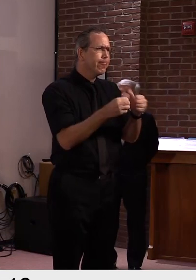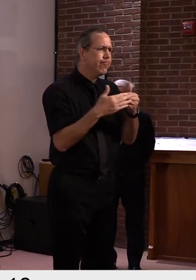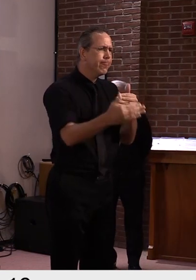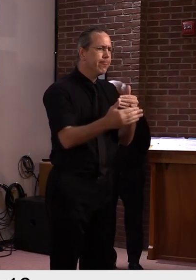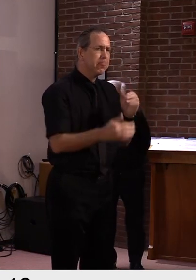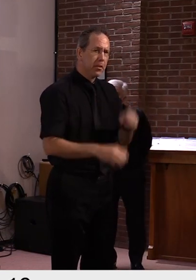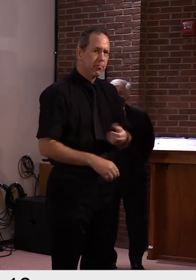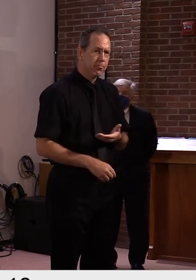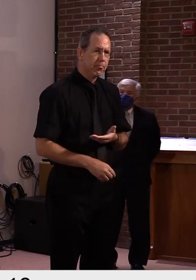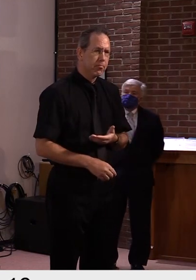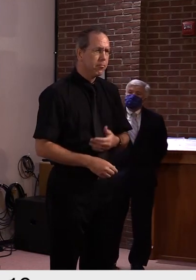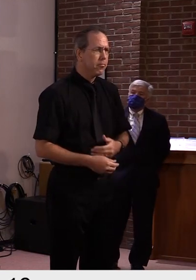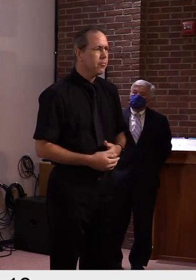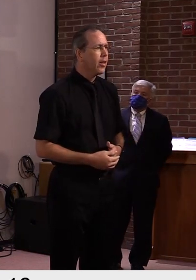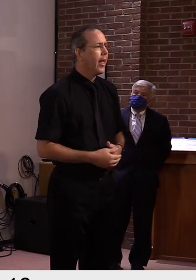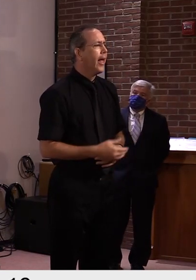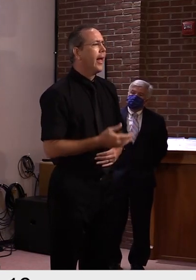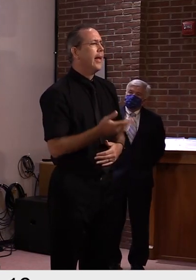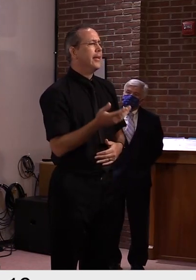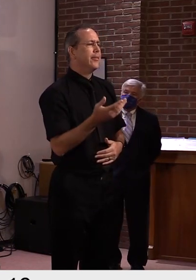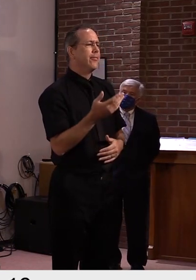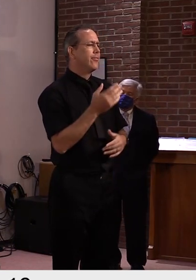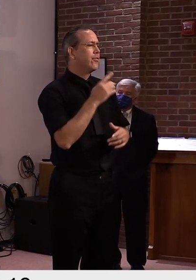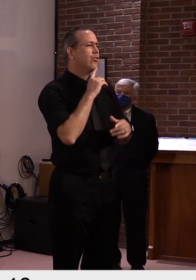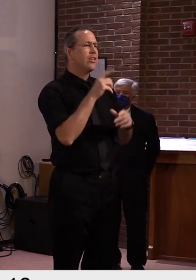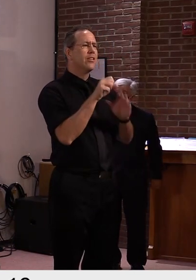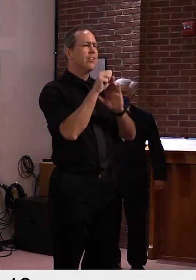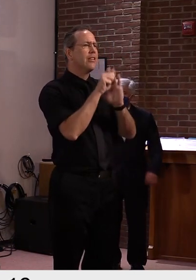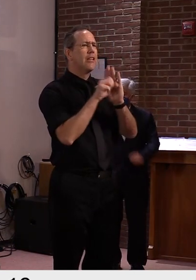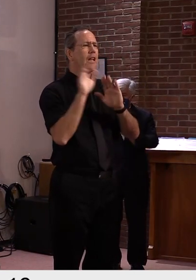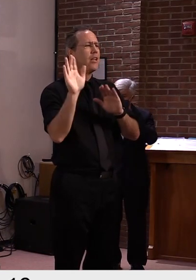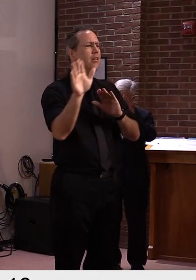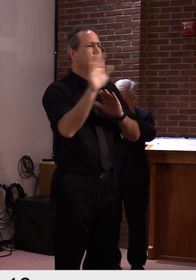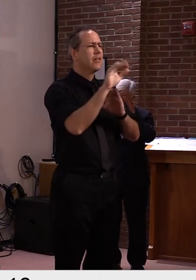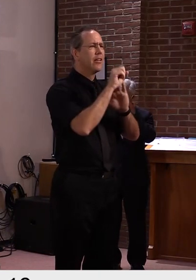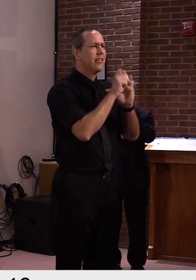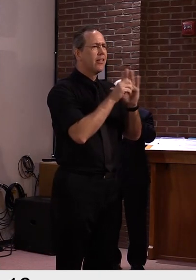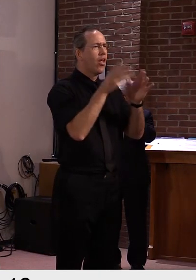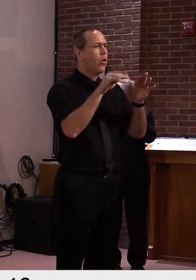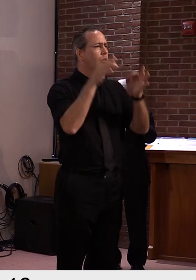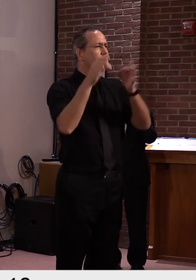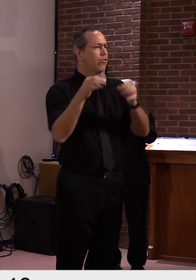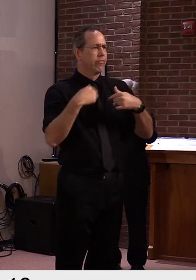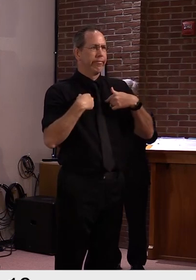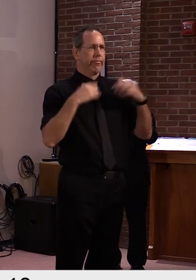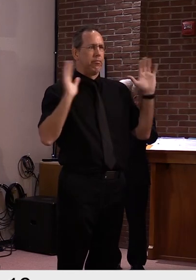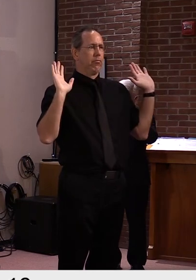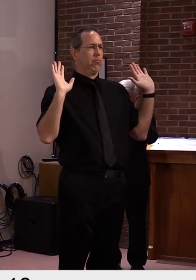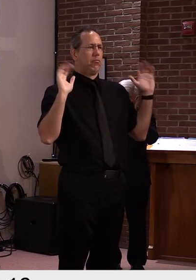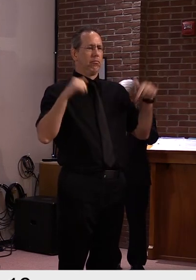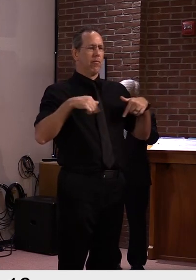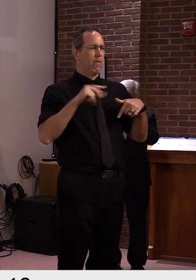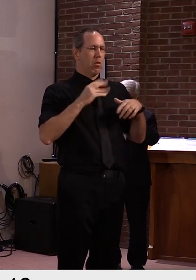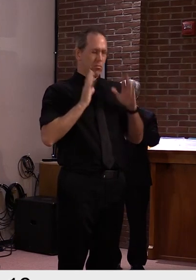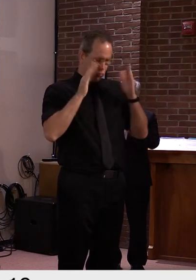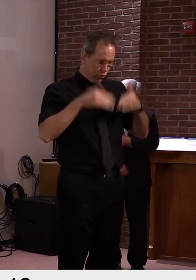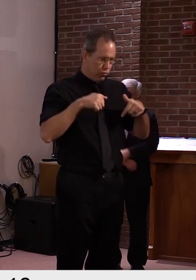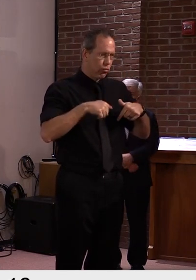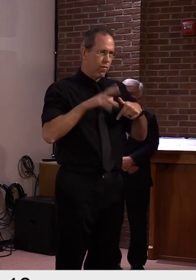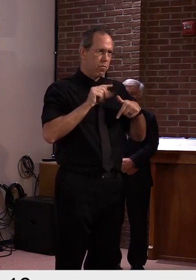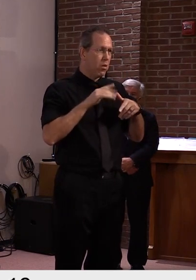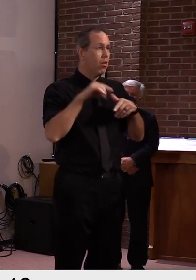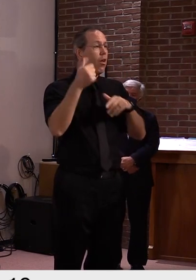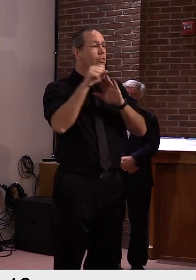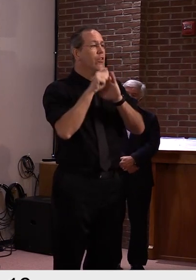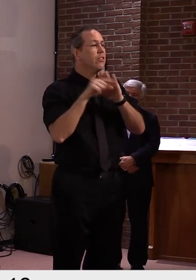uh, I think the, the science has evolved on this and, uh, and shows that, uh, the more we